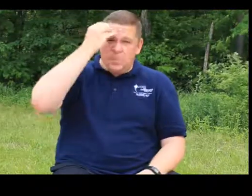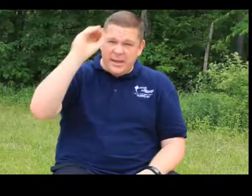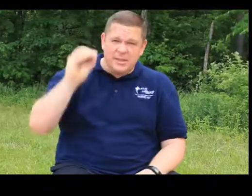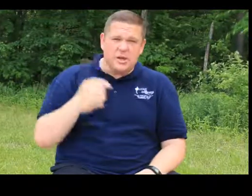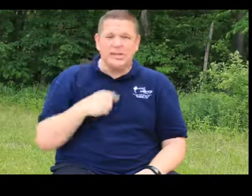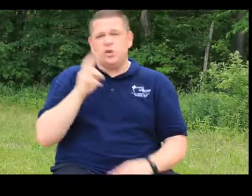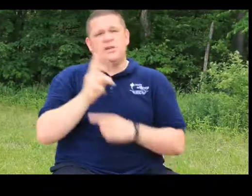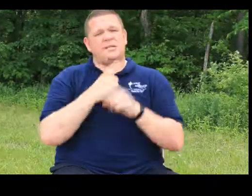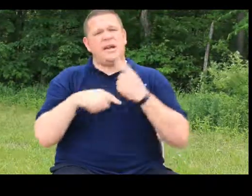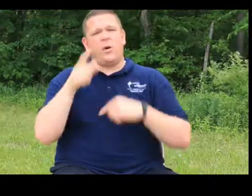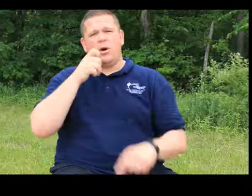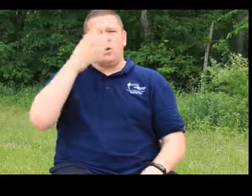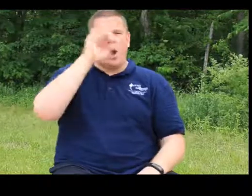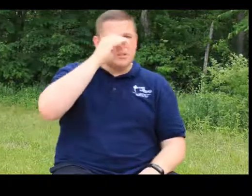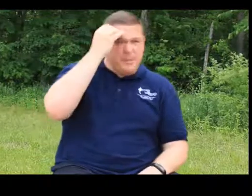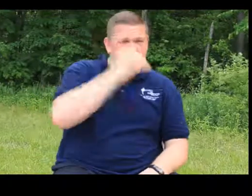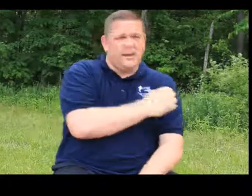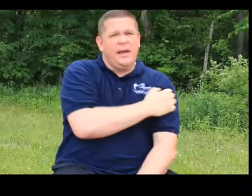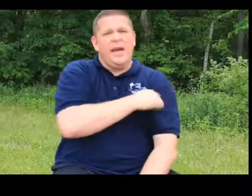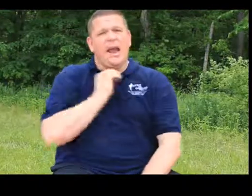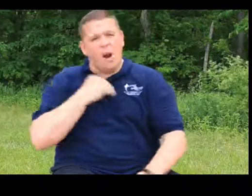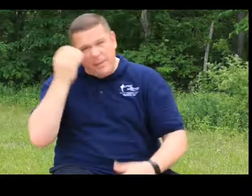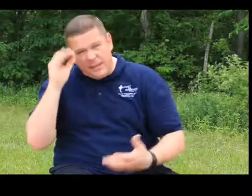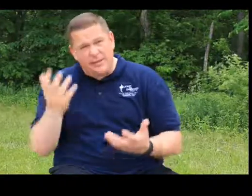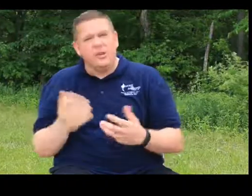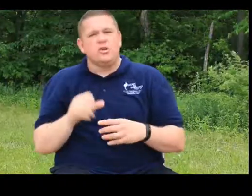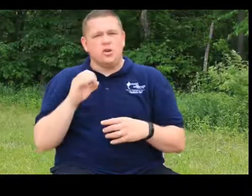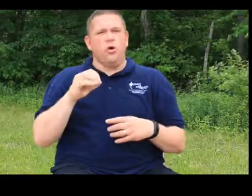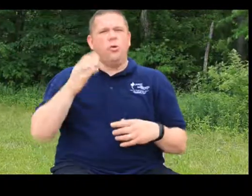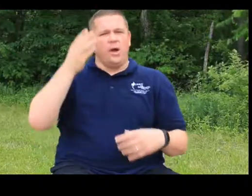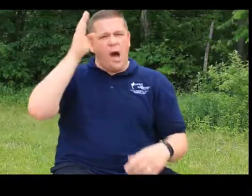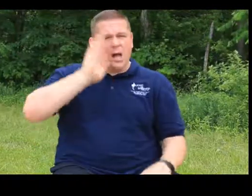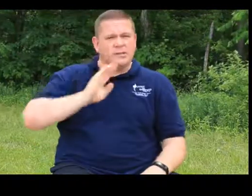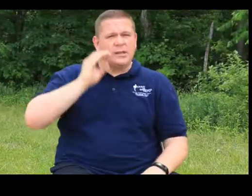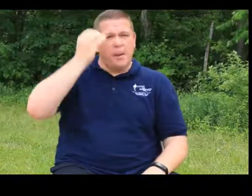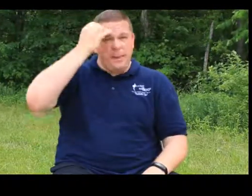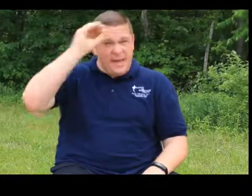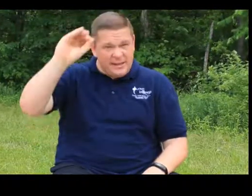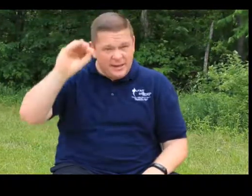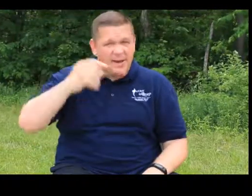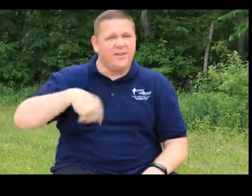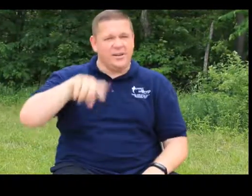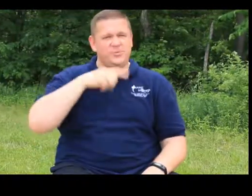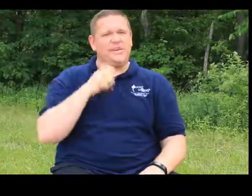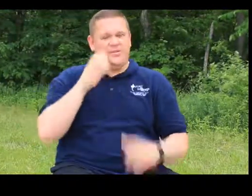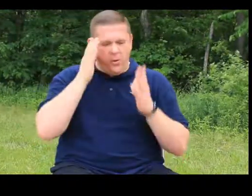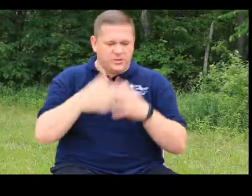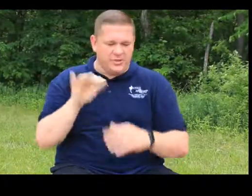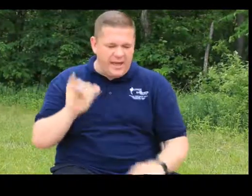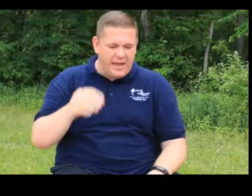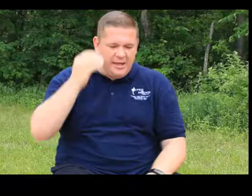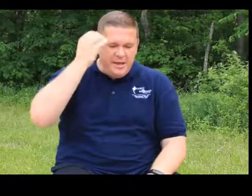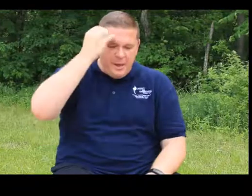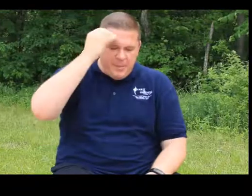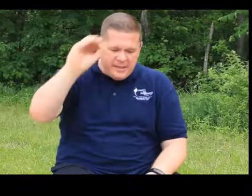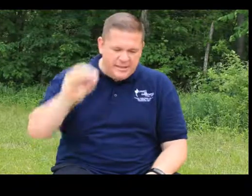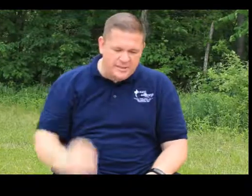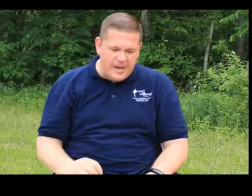opinions. And so, I use that sign a while ago. God's opinion and our opinion. So, God's opinion of us. We need to focus on that. Opinions, all right?